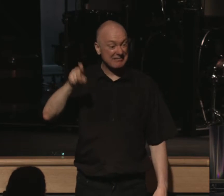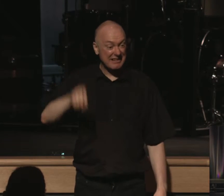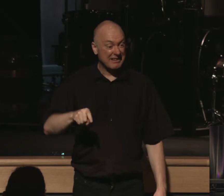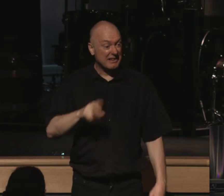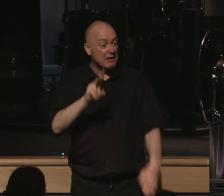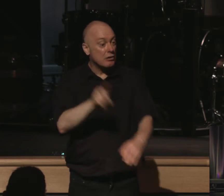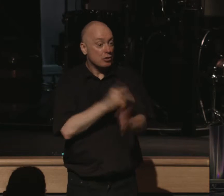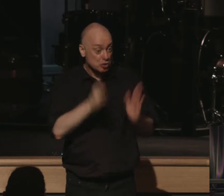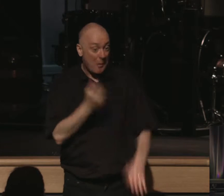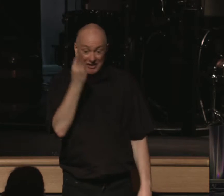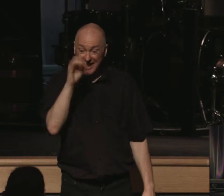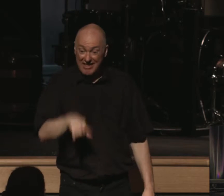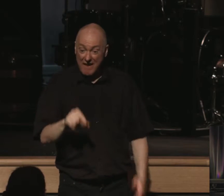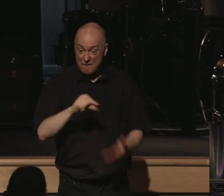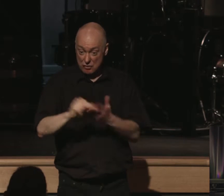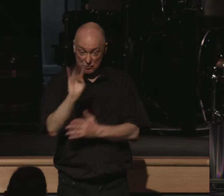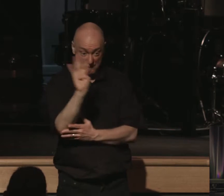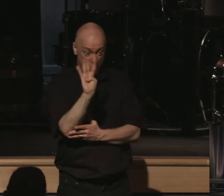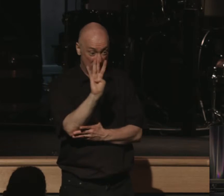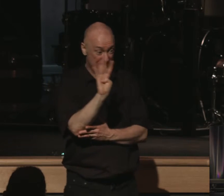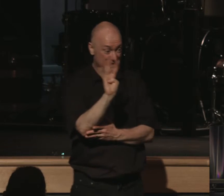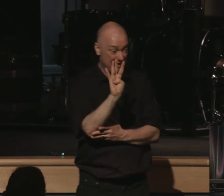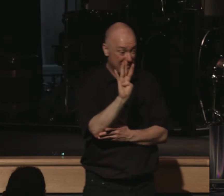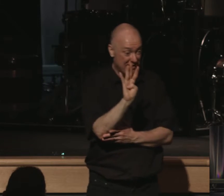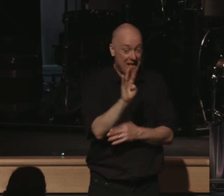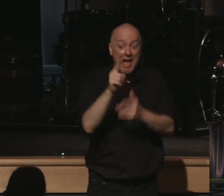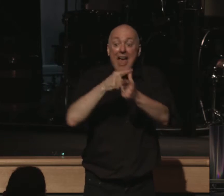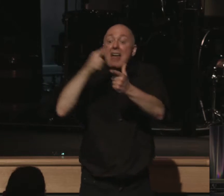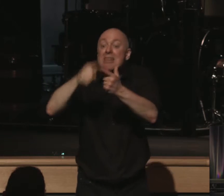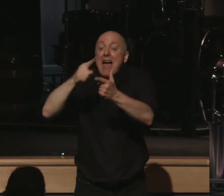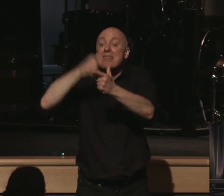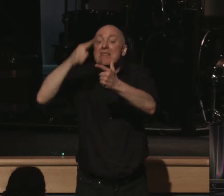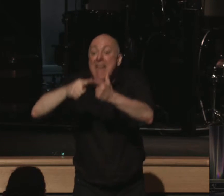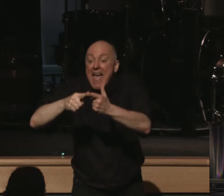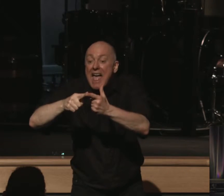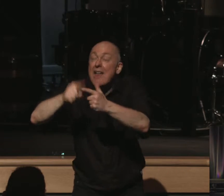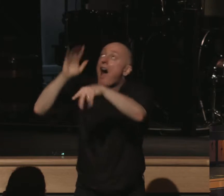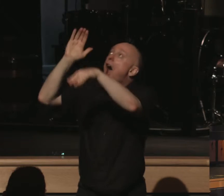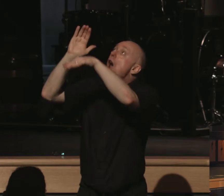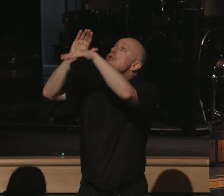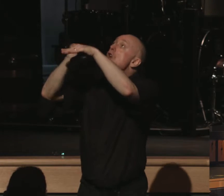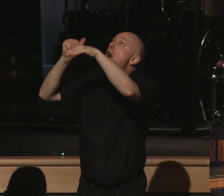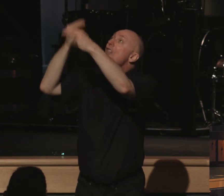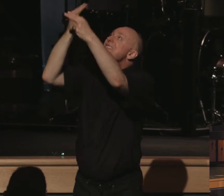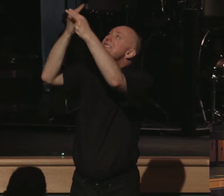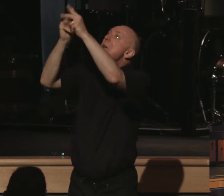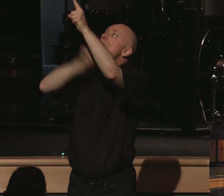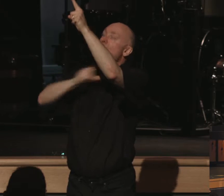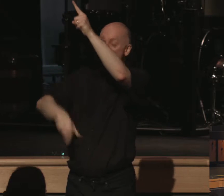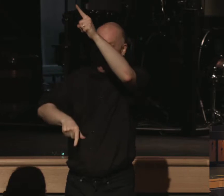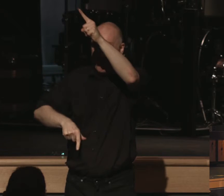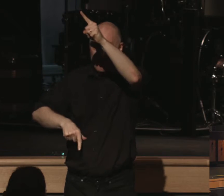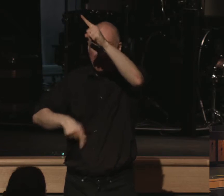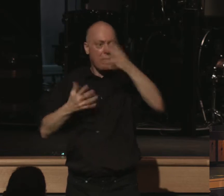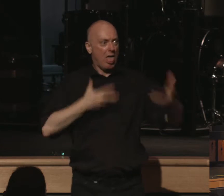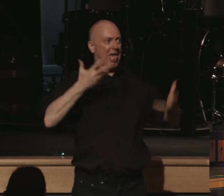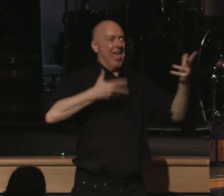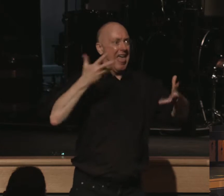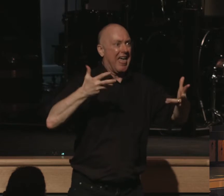And the psalmist understands this. Look at verse four. Then, then, then I called on the name of the Lord. Oh Lord,